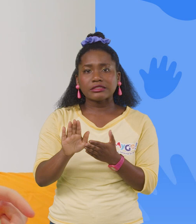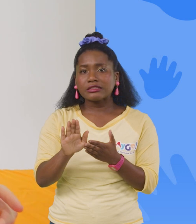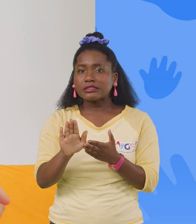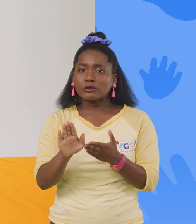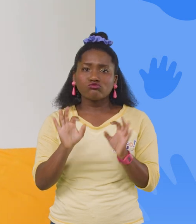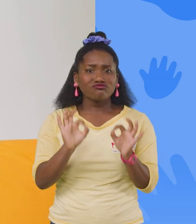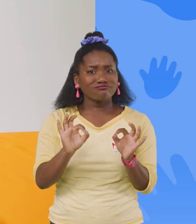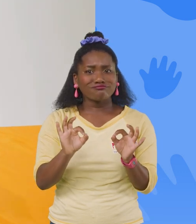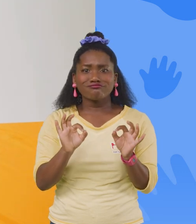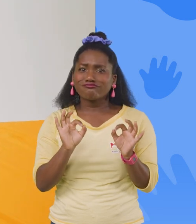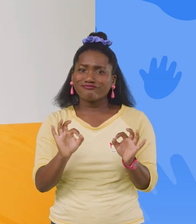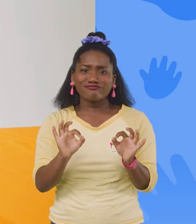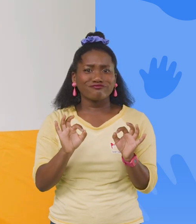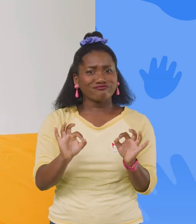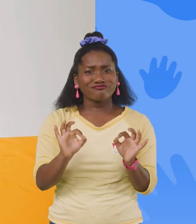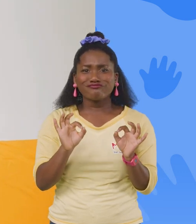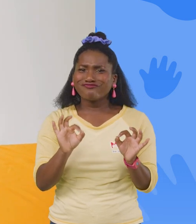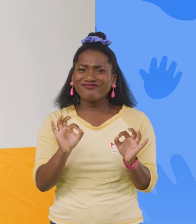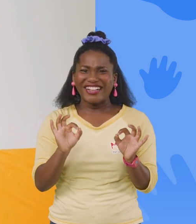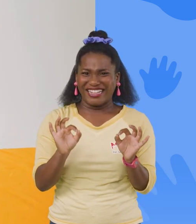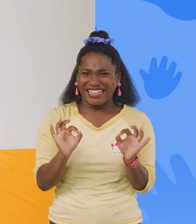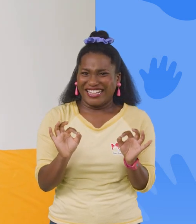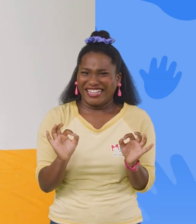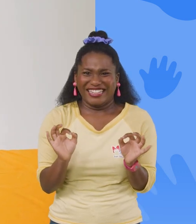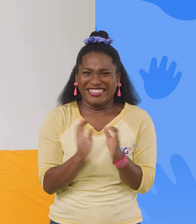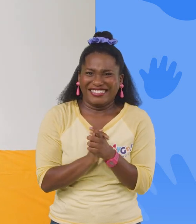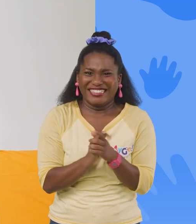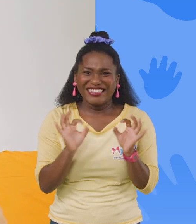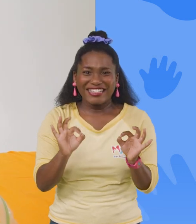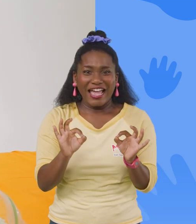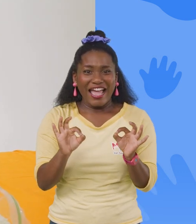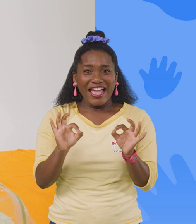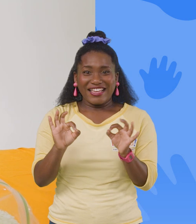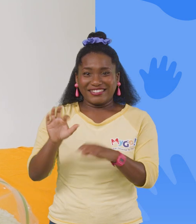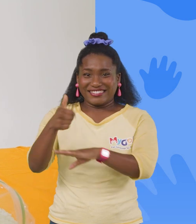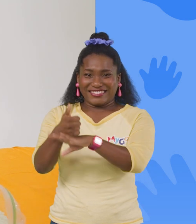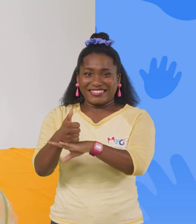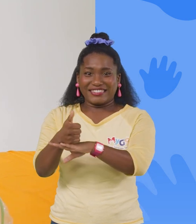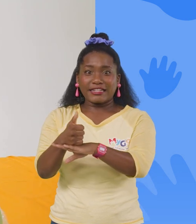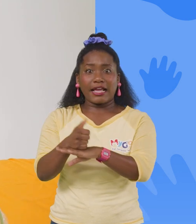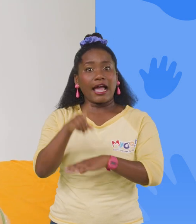What? Perfect. Okay. Oh, got to set that down right here. Need to prep my balloon first.